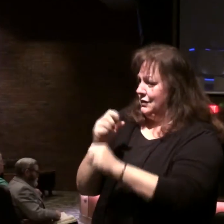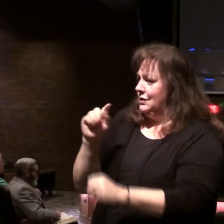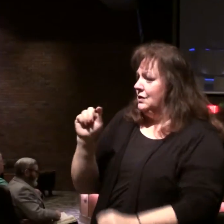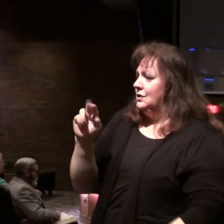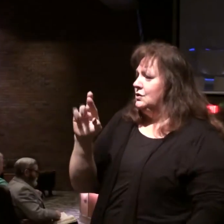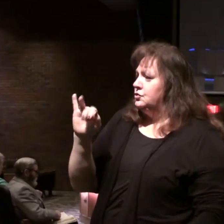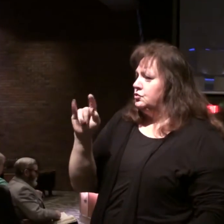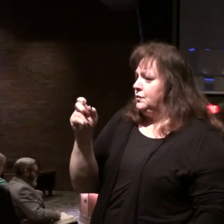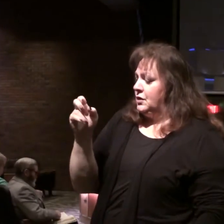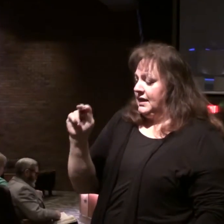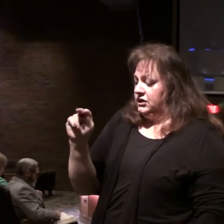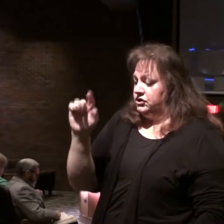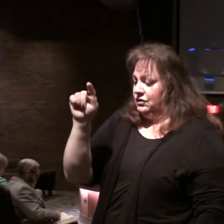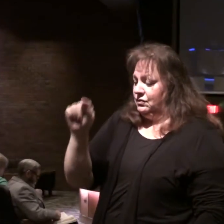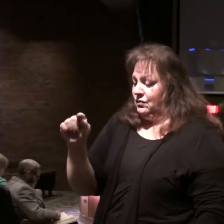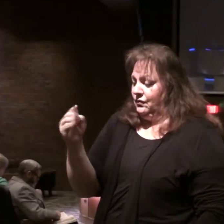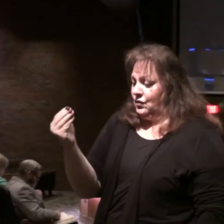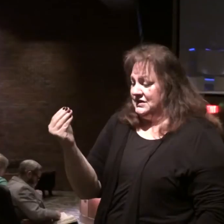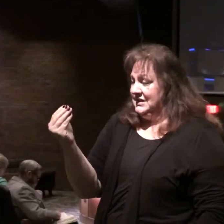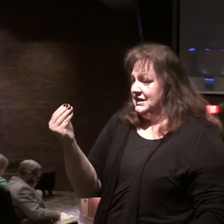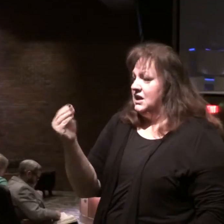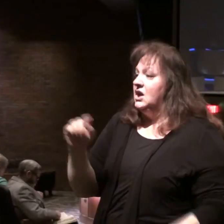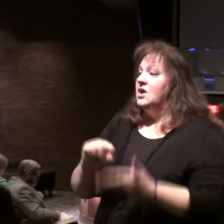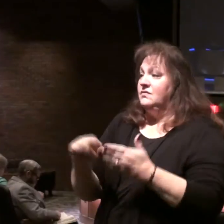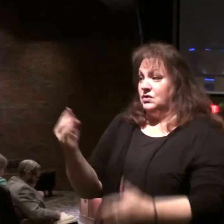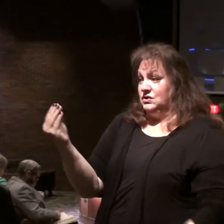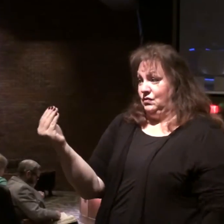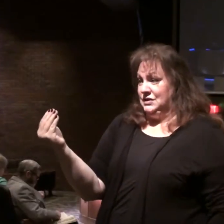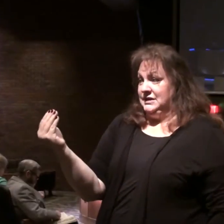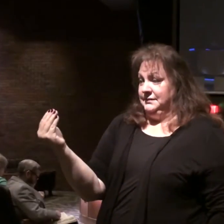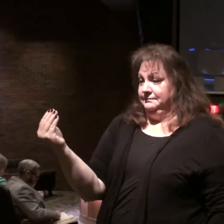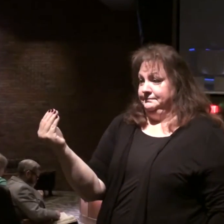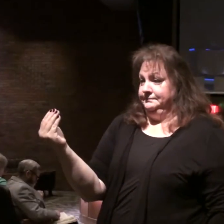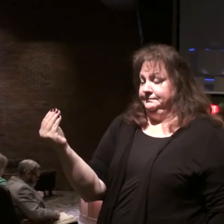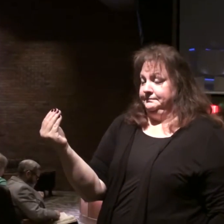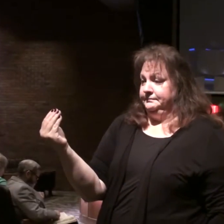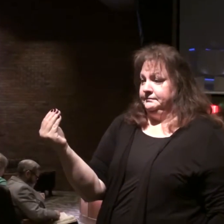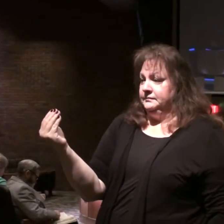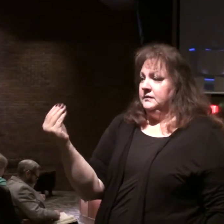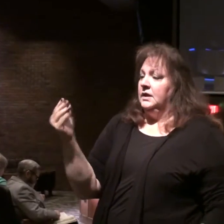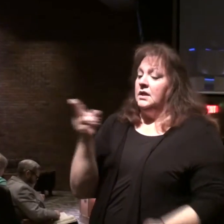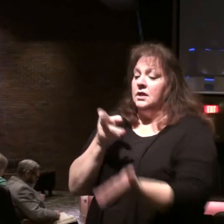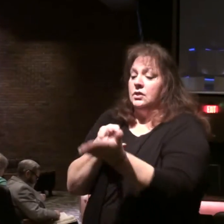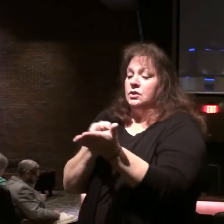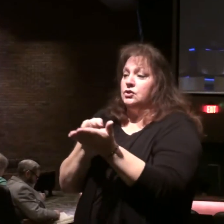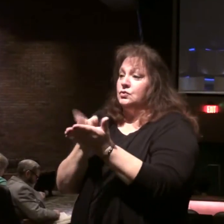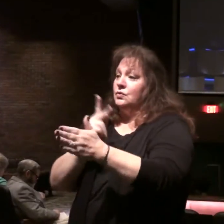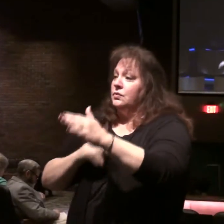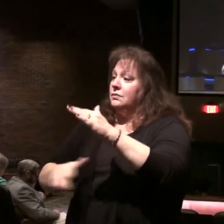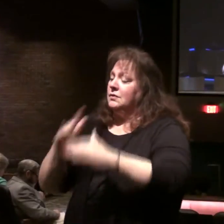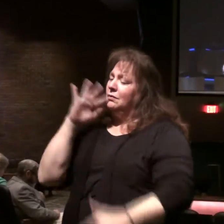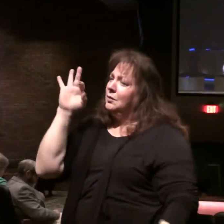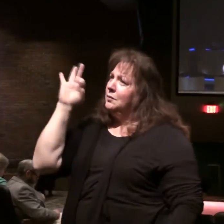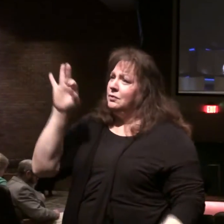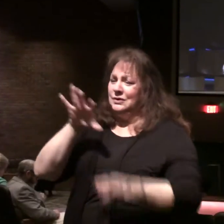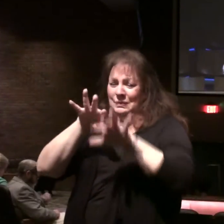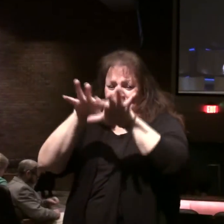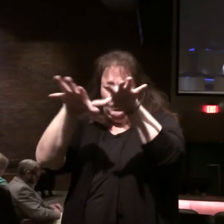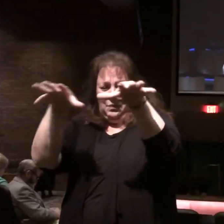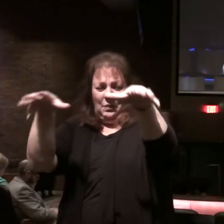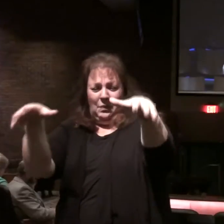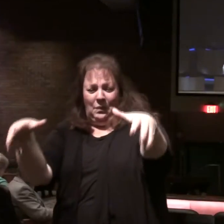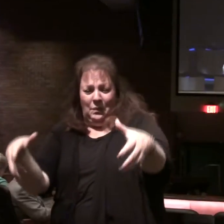down through verse 14. In verse 14, the verse I refer to, the gospel of the kingdom will be preached in the whole